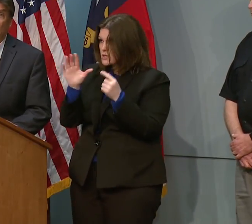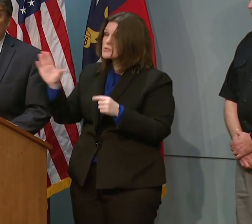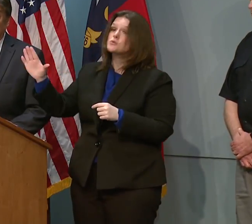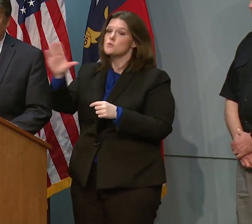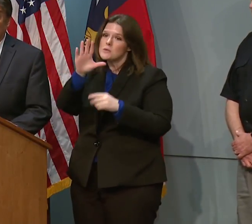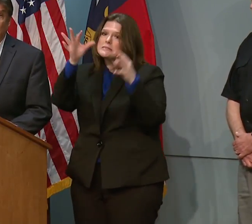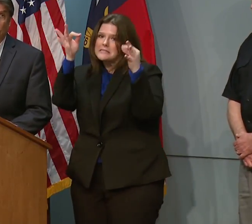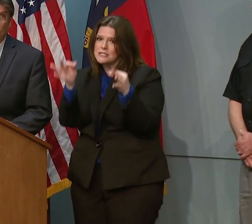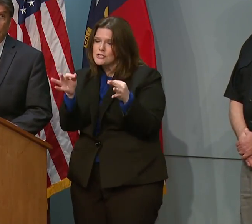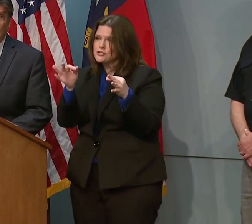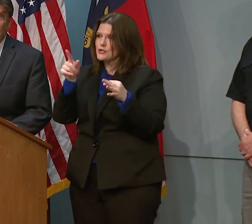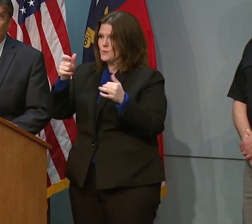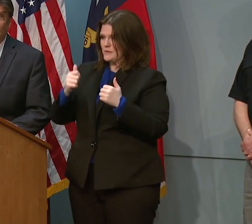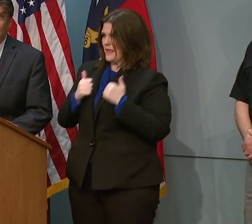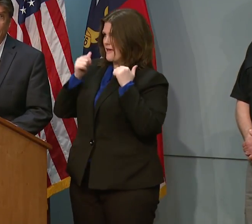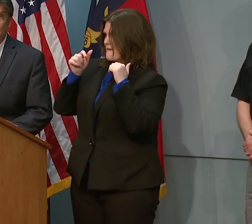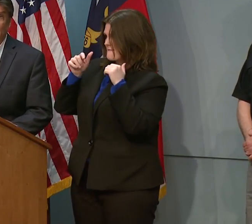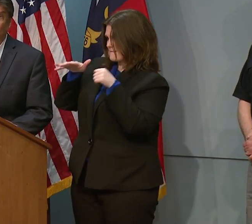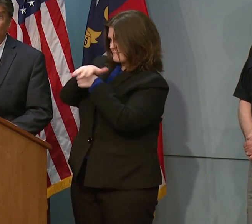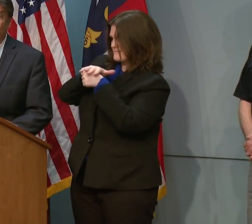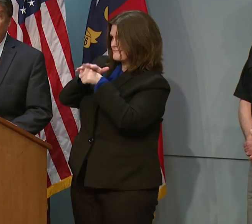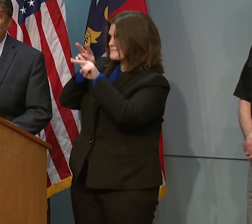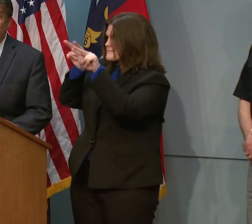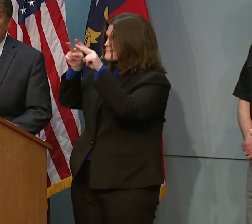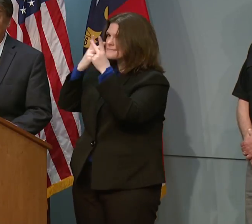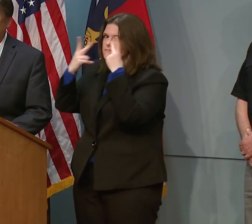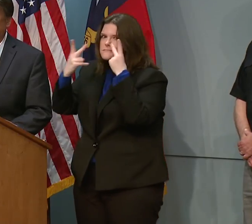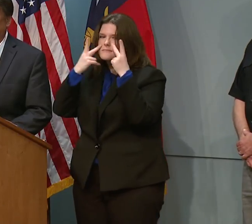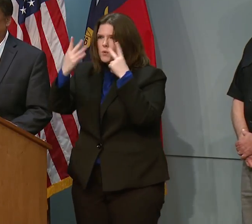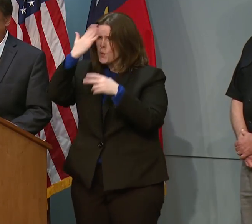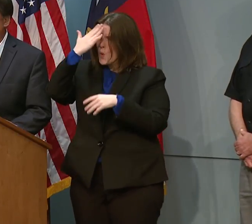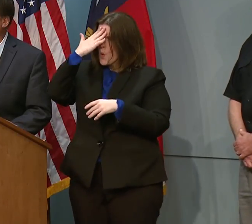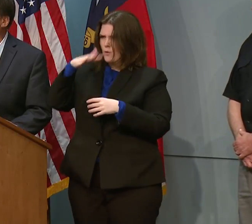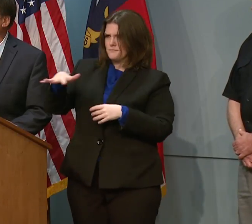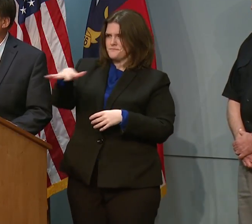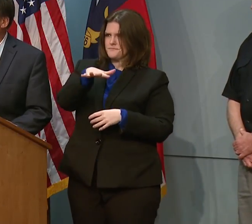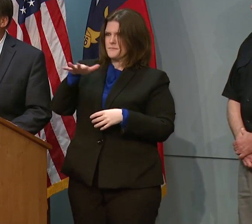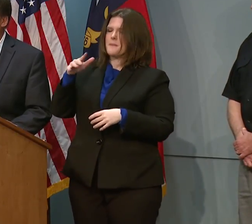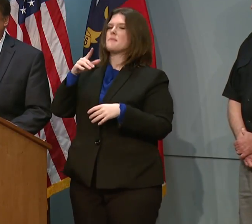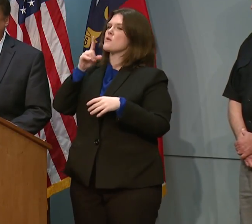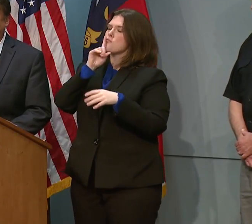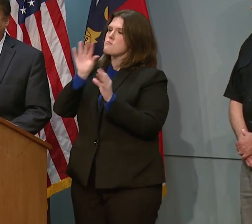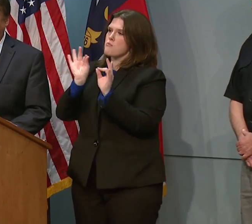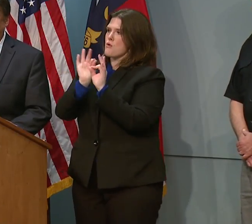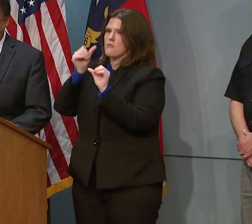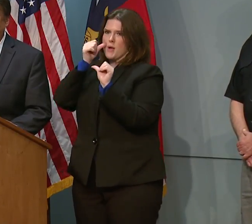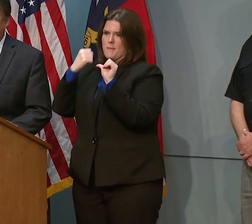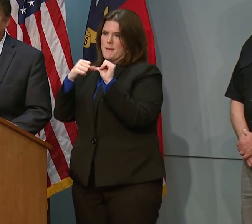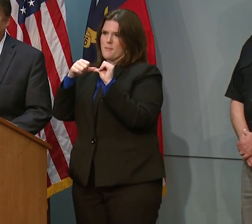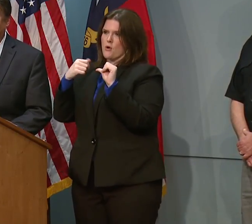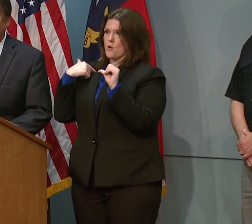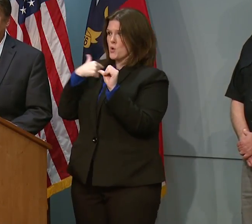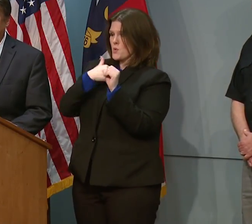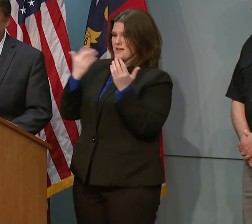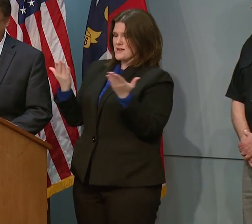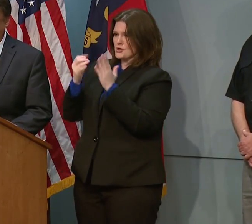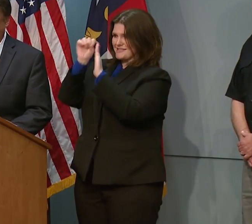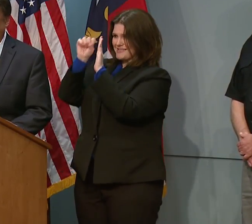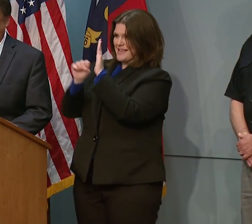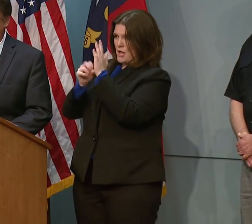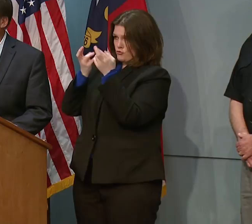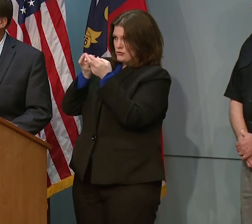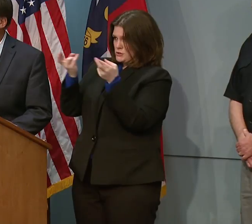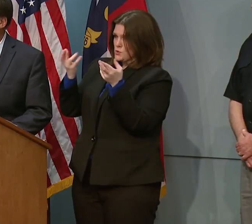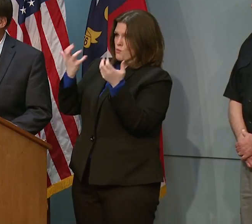call. You're closest to the situation. But we want you to be in mindset of our need to have resources available to